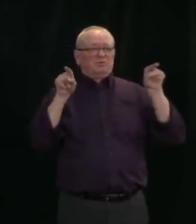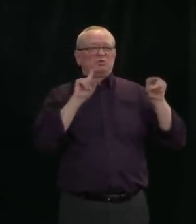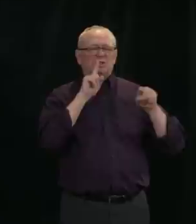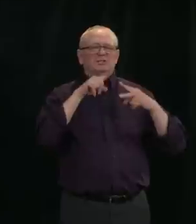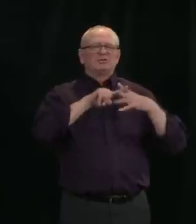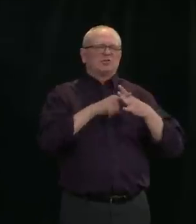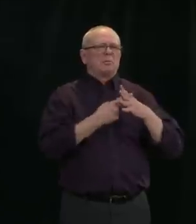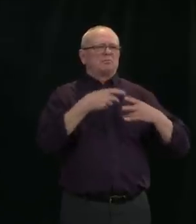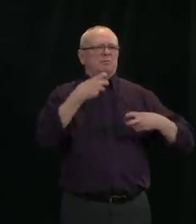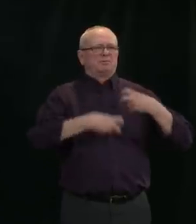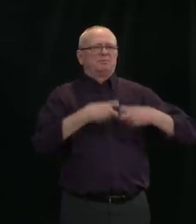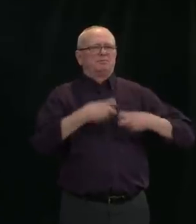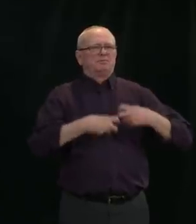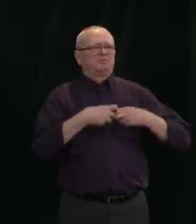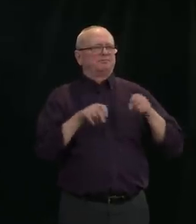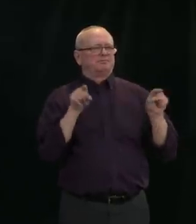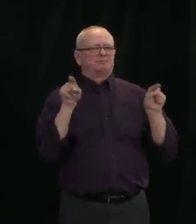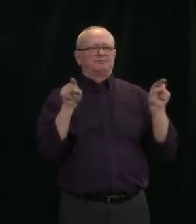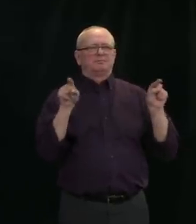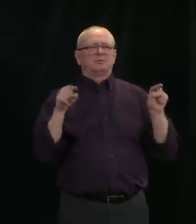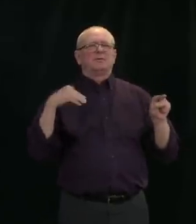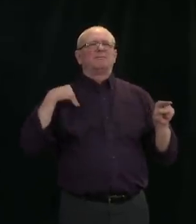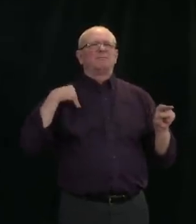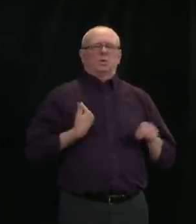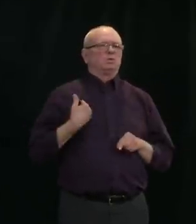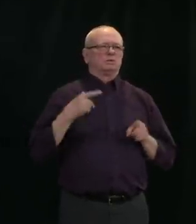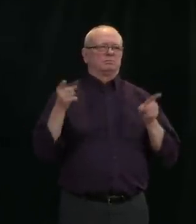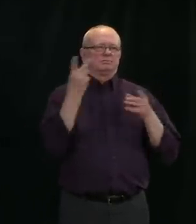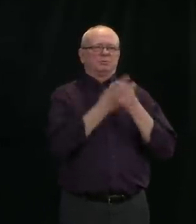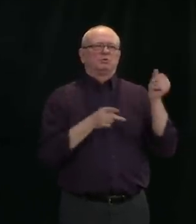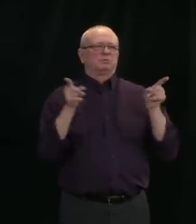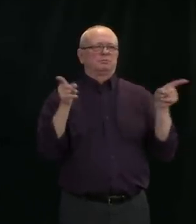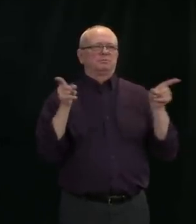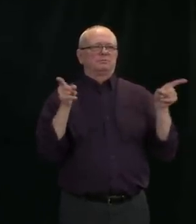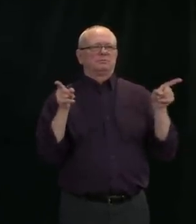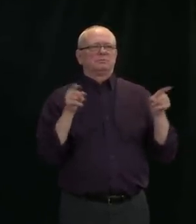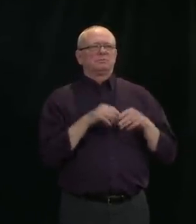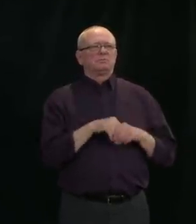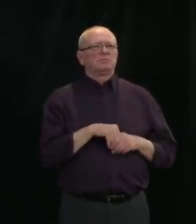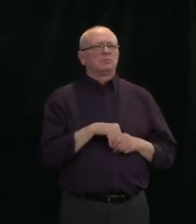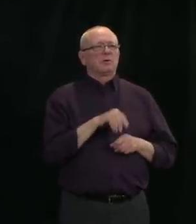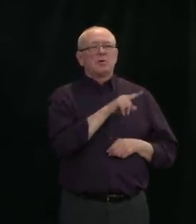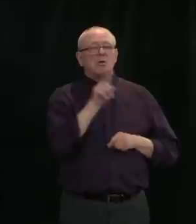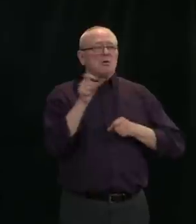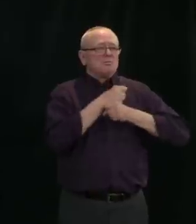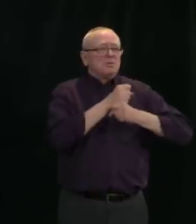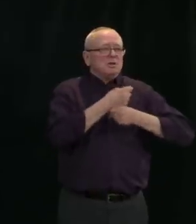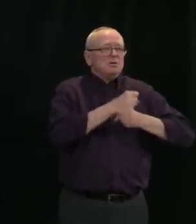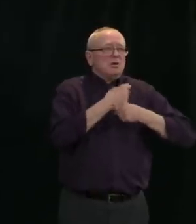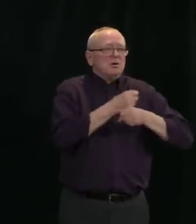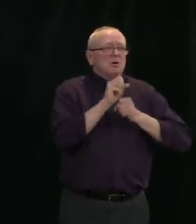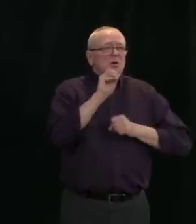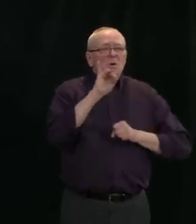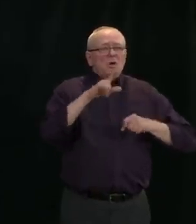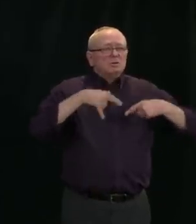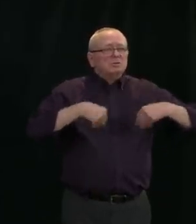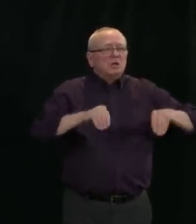They irresponsibly decided to maintain and even surge supply in the midst of a total